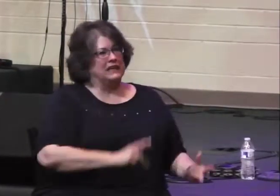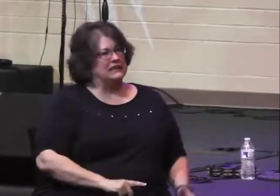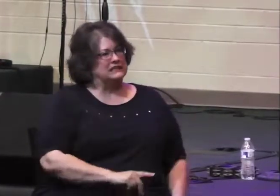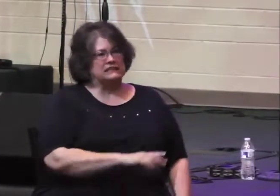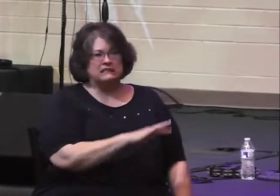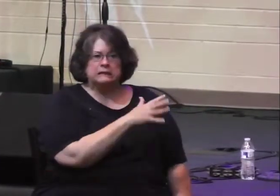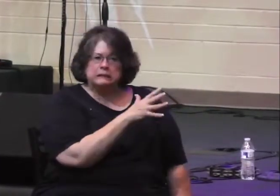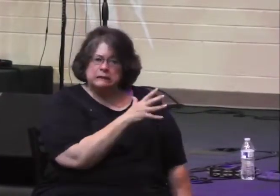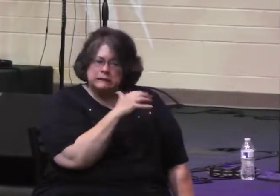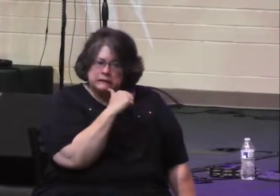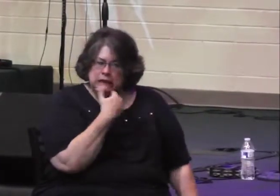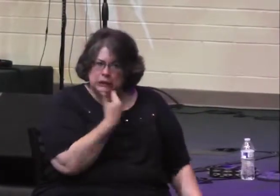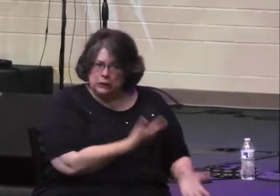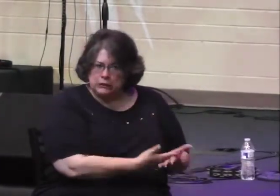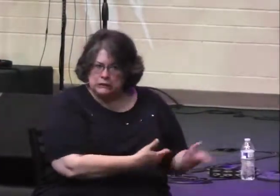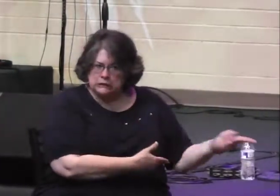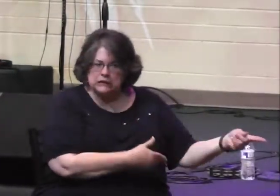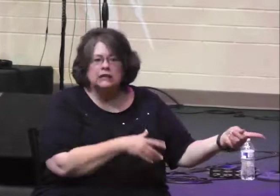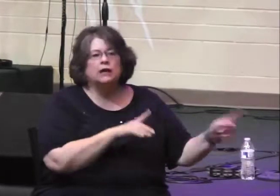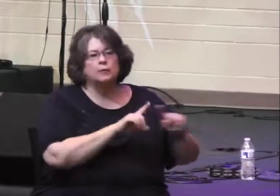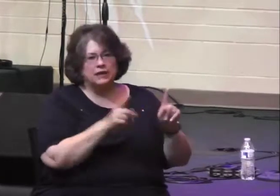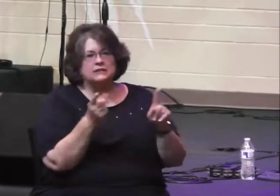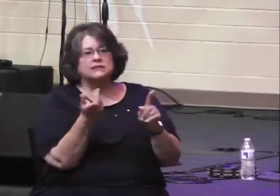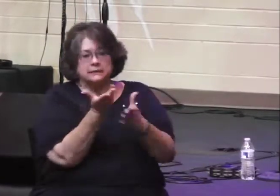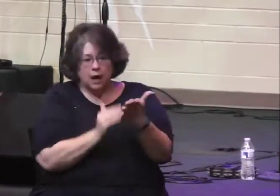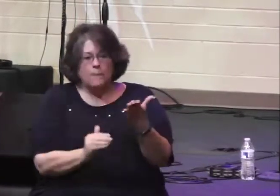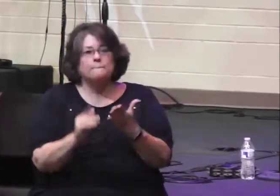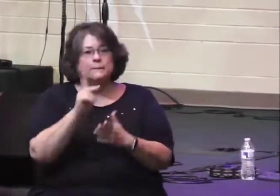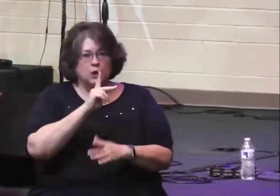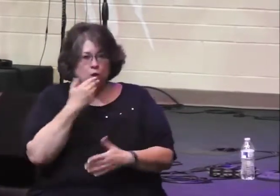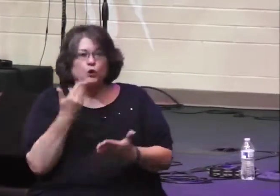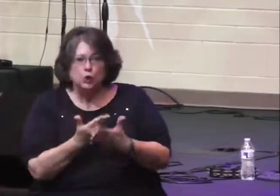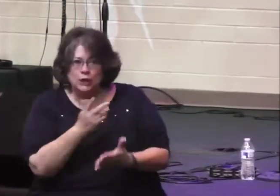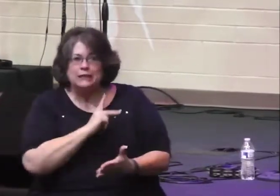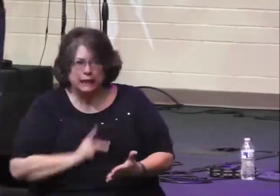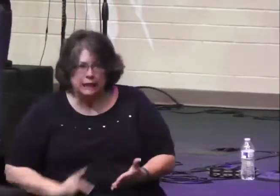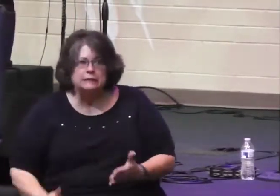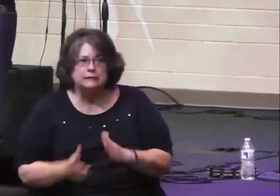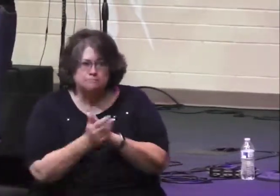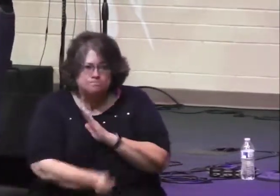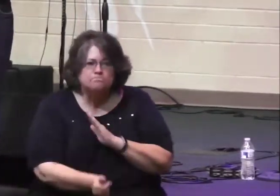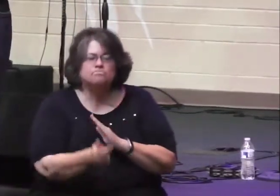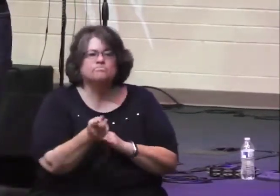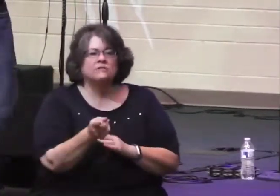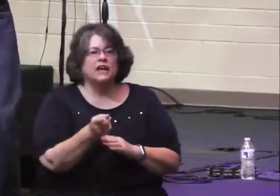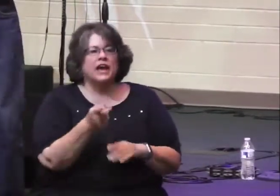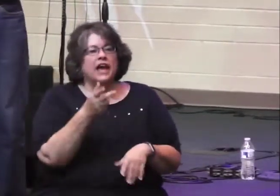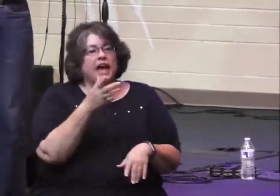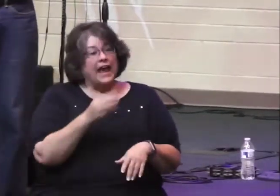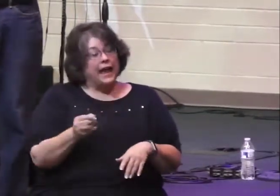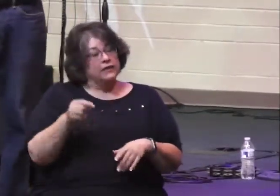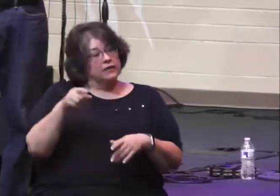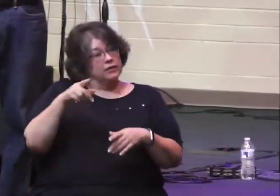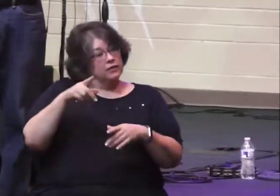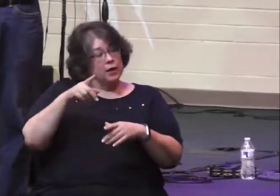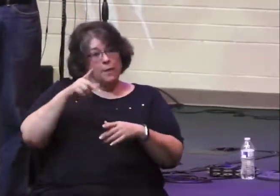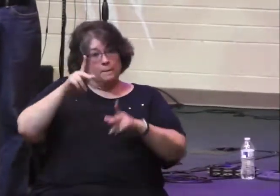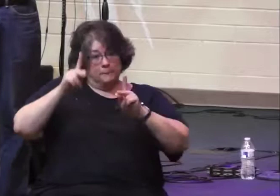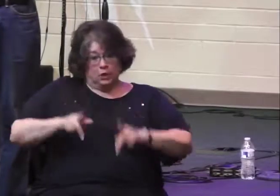You know, there were a lot more not-so-good kings than there were good kings. And in fact, the writer of Chronicles